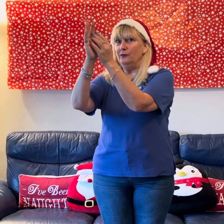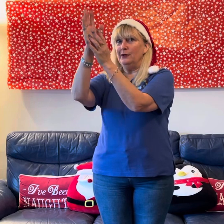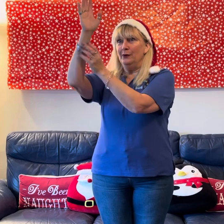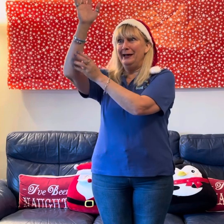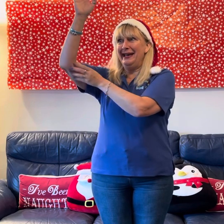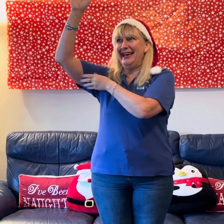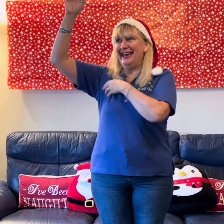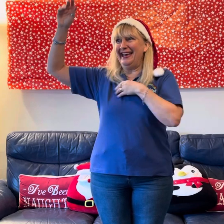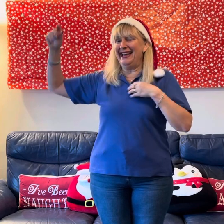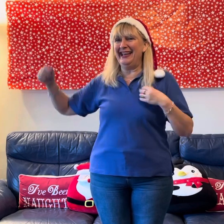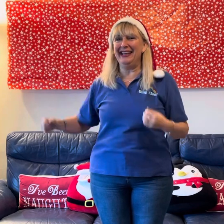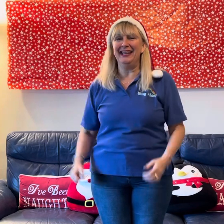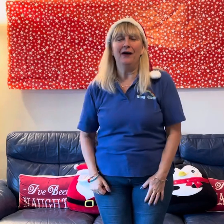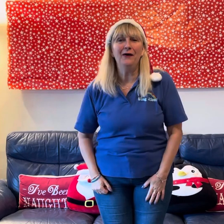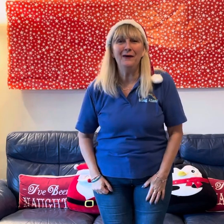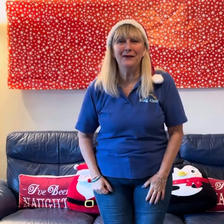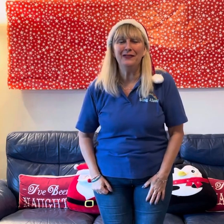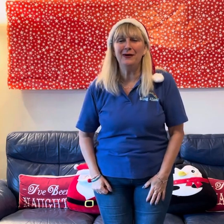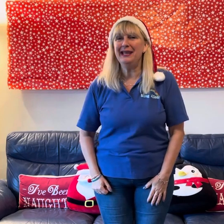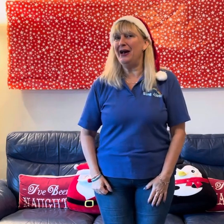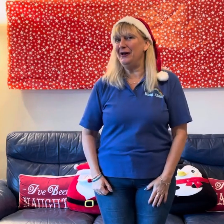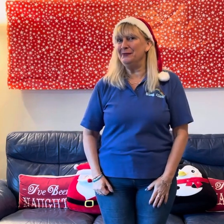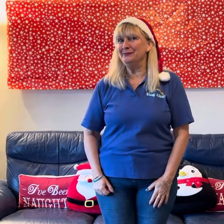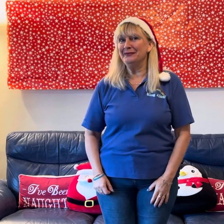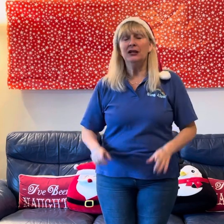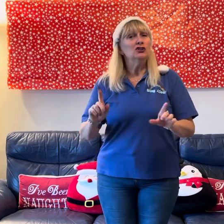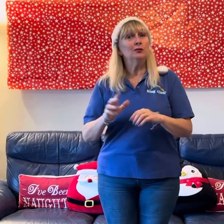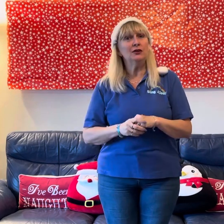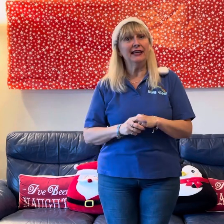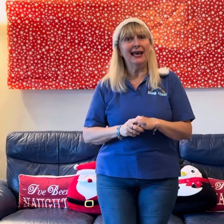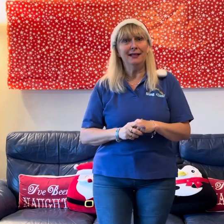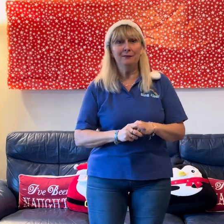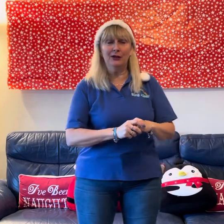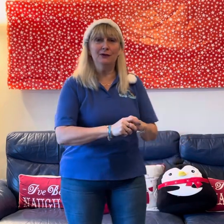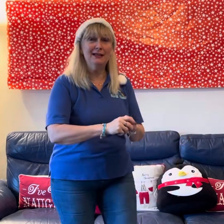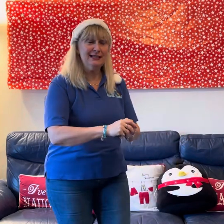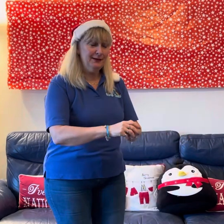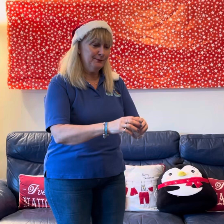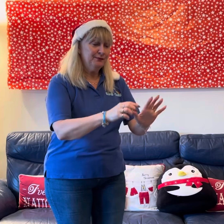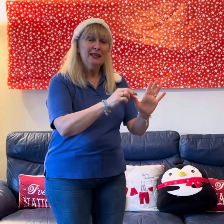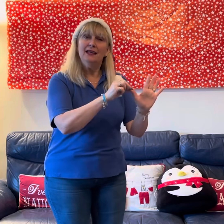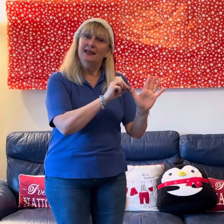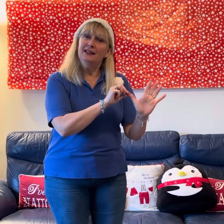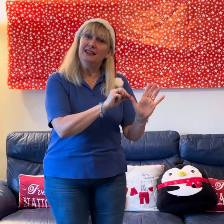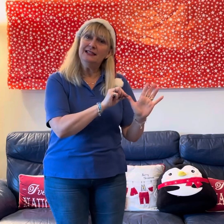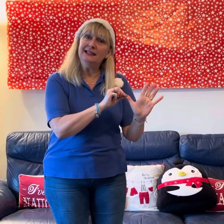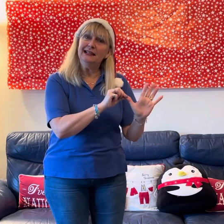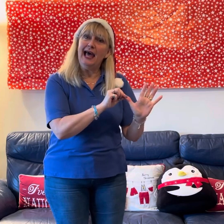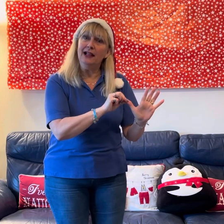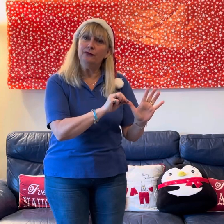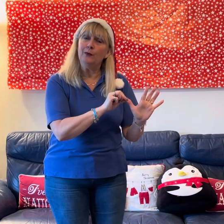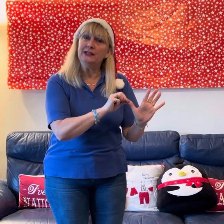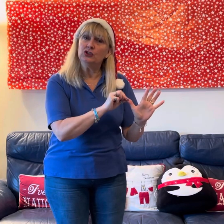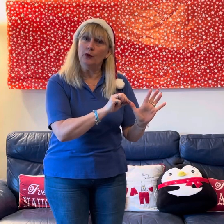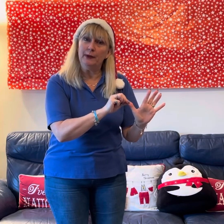went all the way home. Should we do it again? Are you ready? This little elf went shopping.